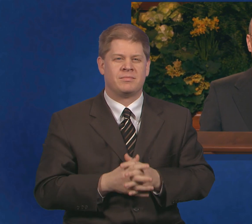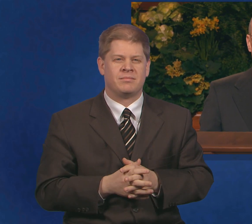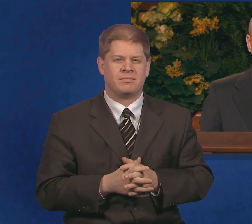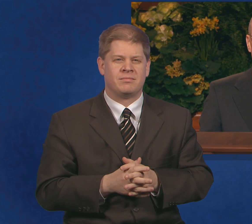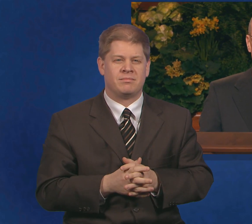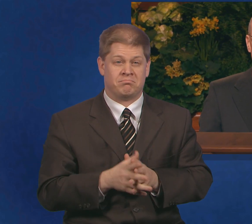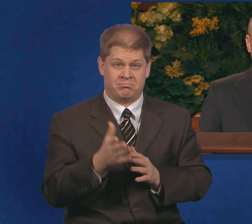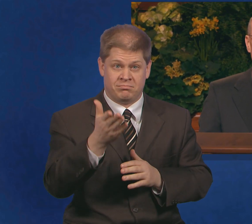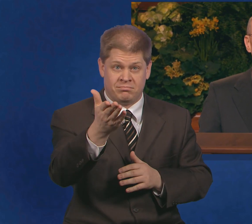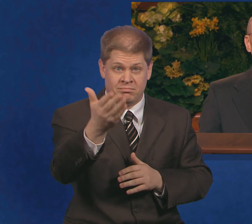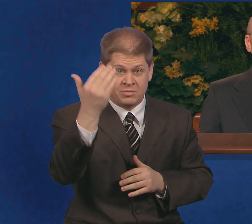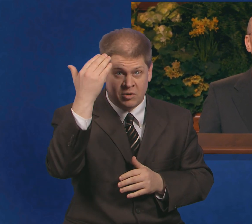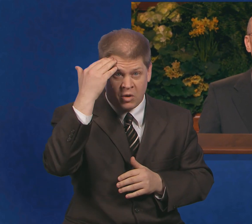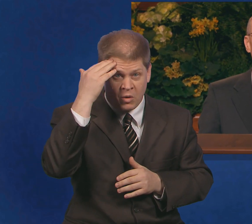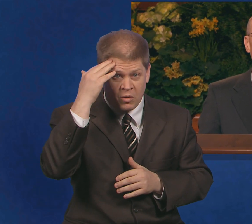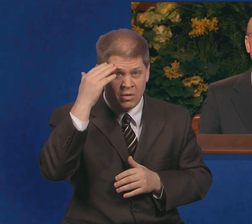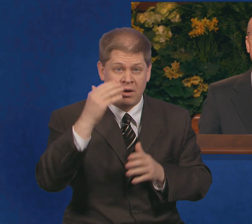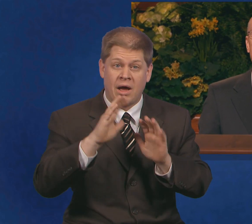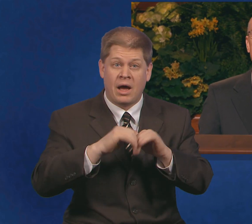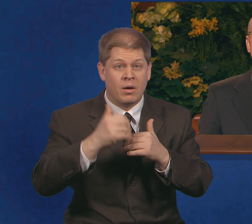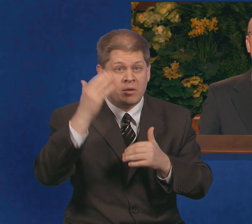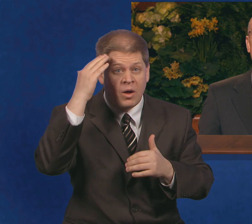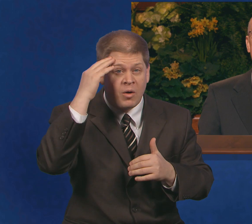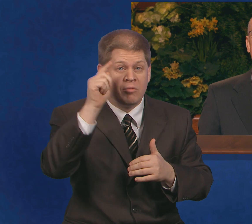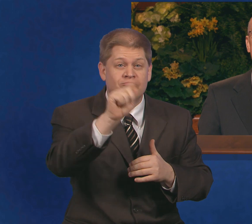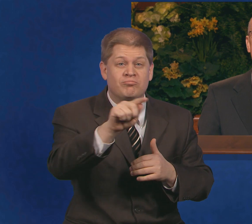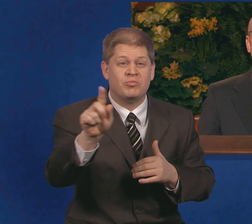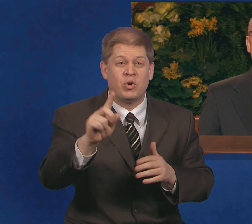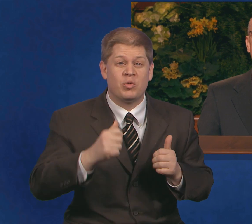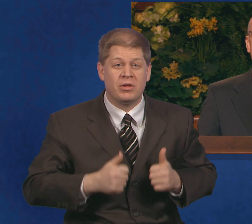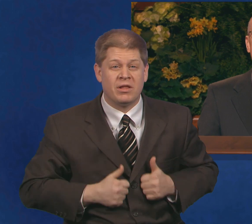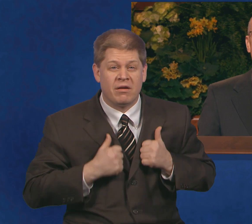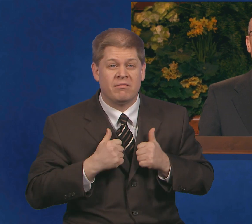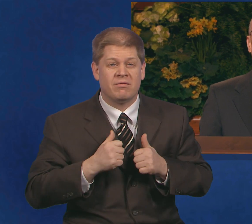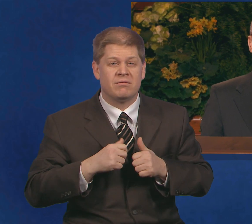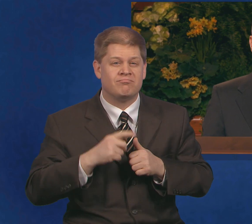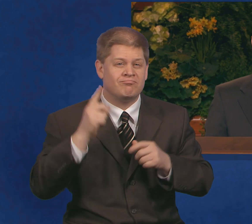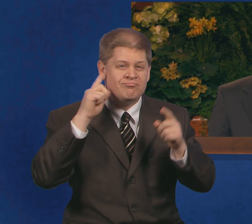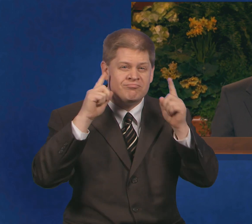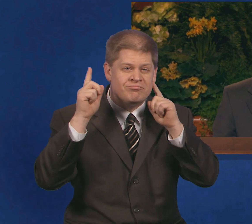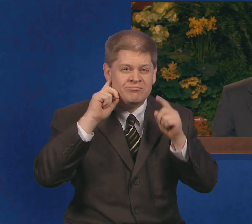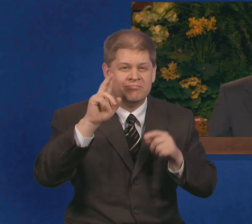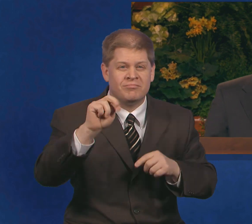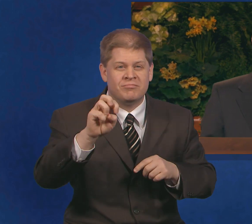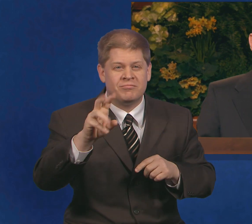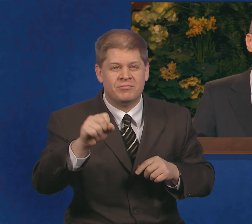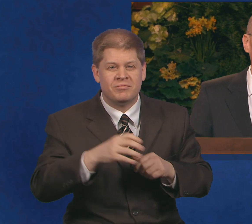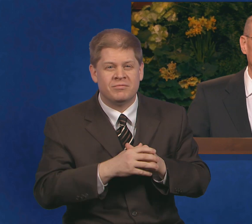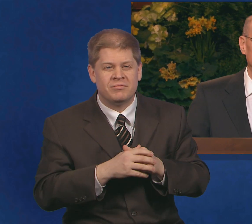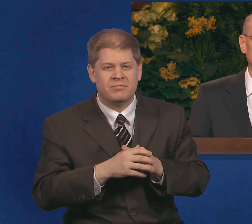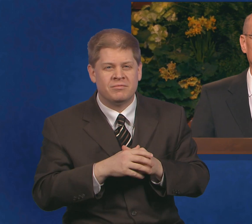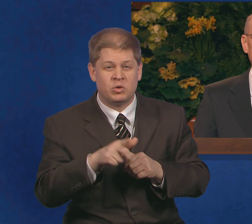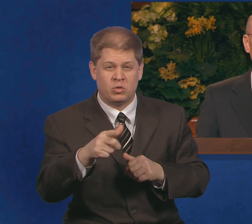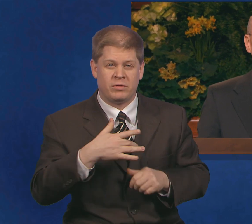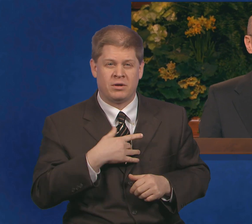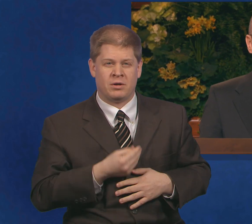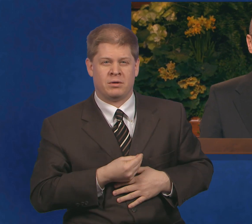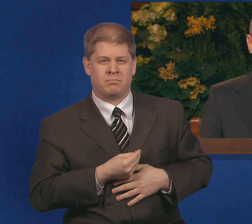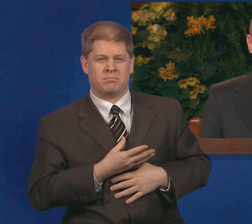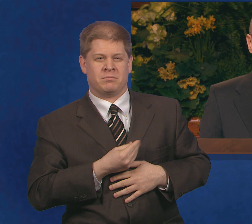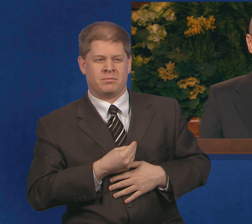those needs where you live and from across the world. Your heart is often stirred with feelings of